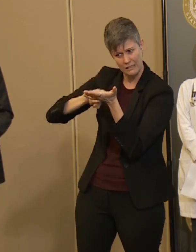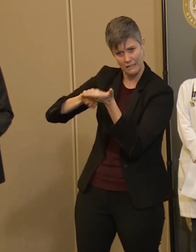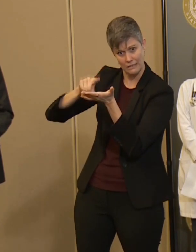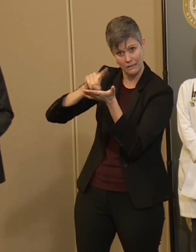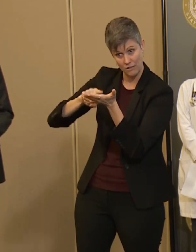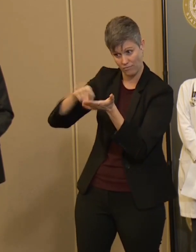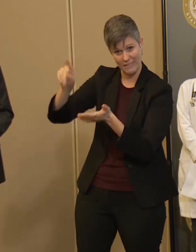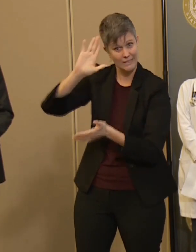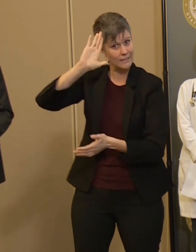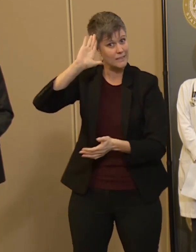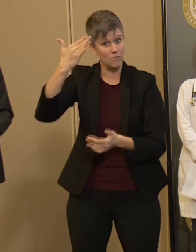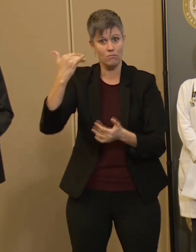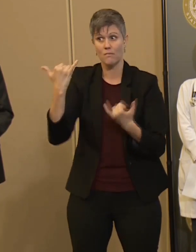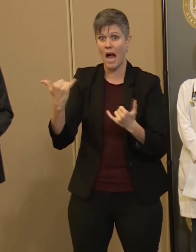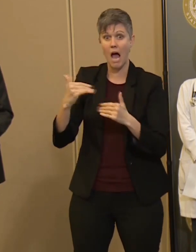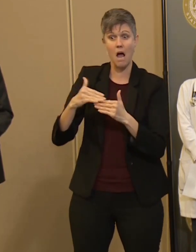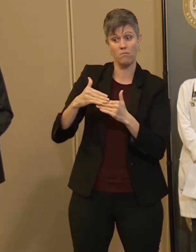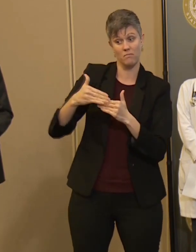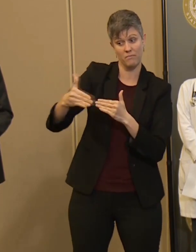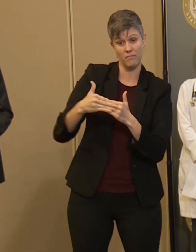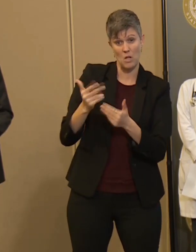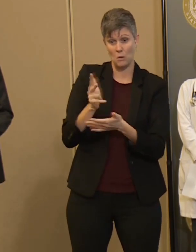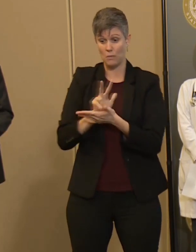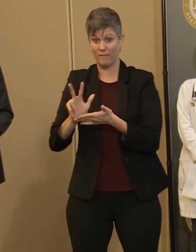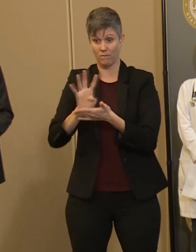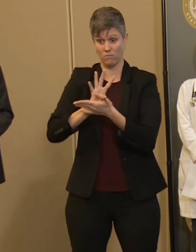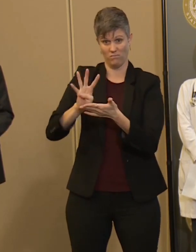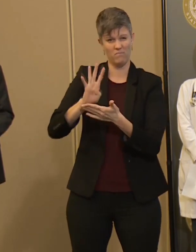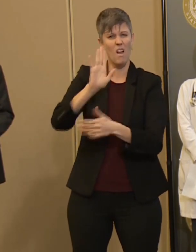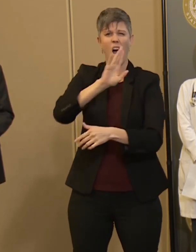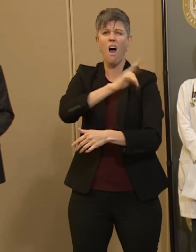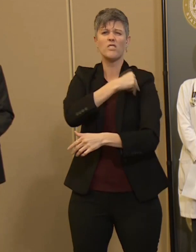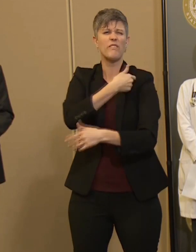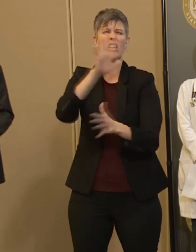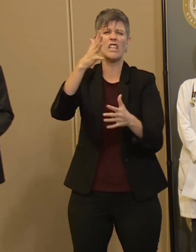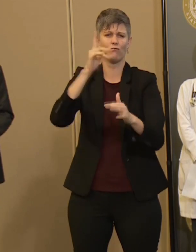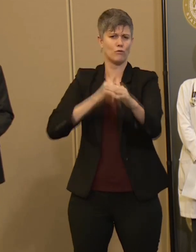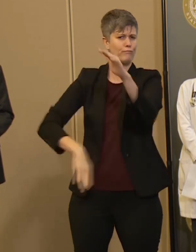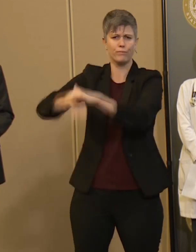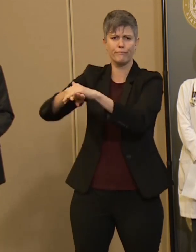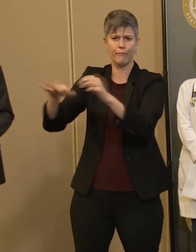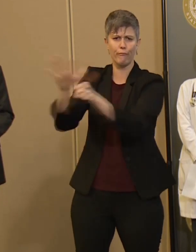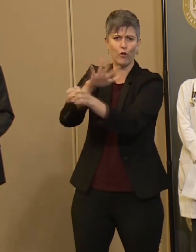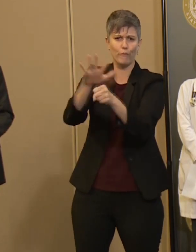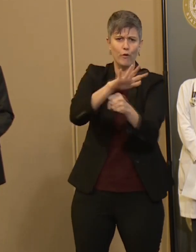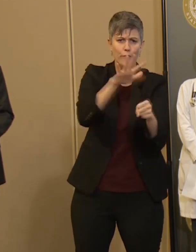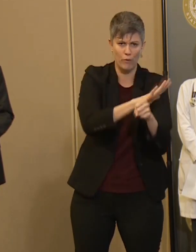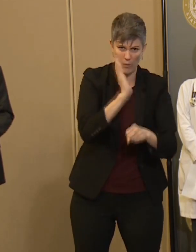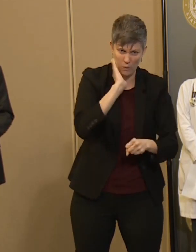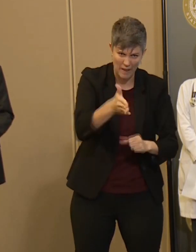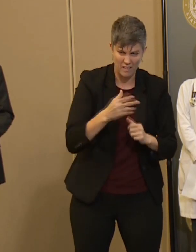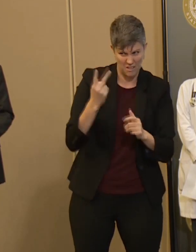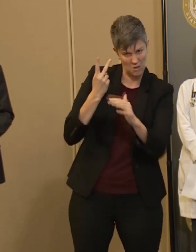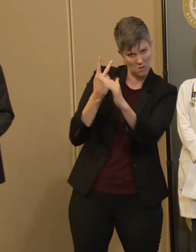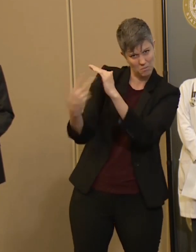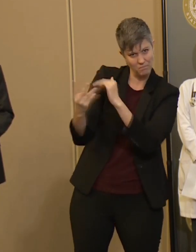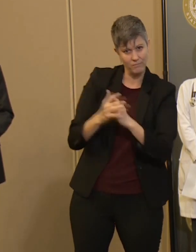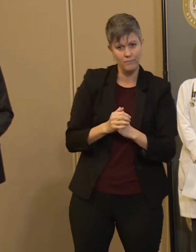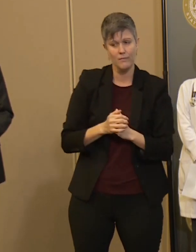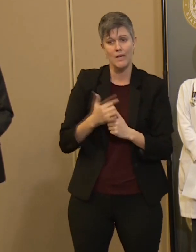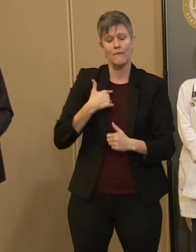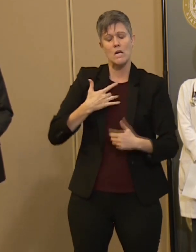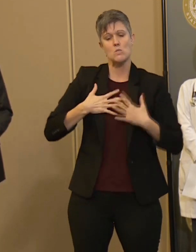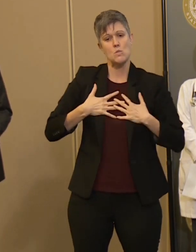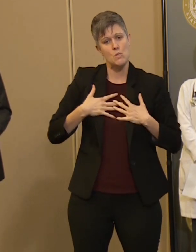three to four weeks, our hospitals could reach capacity. That modeling suggests to us that if we